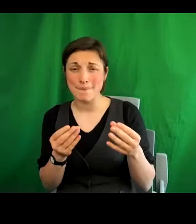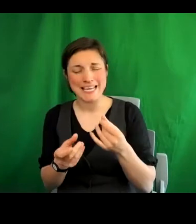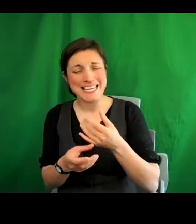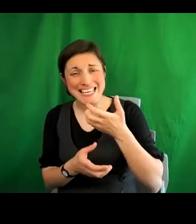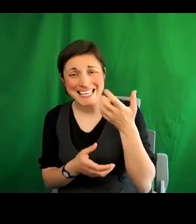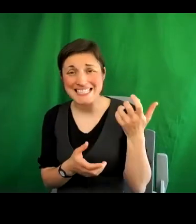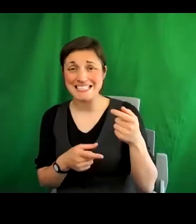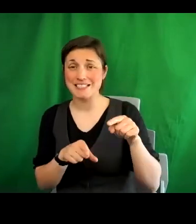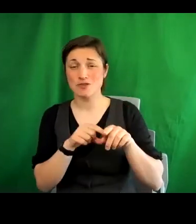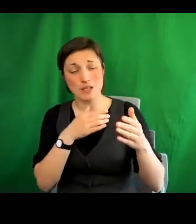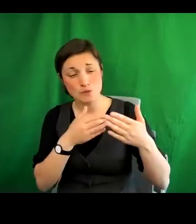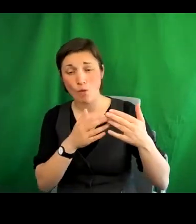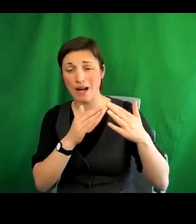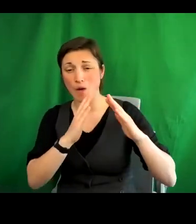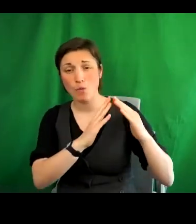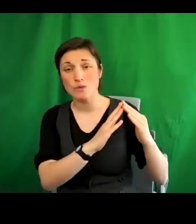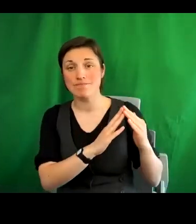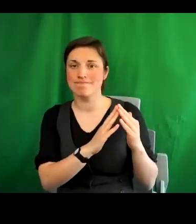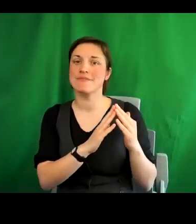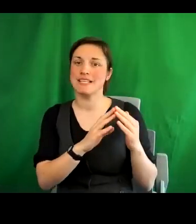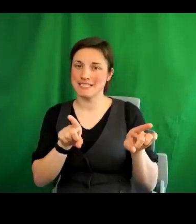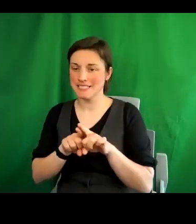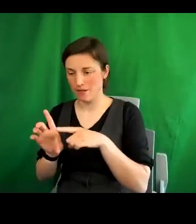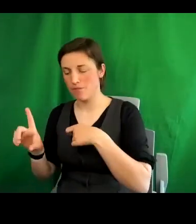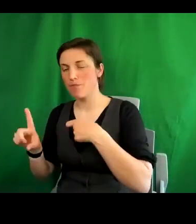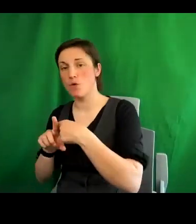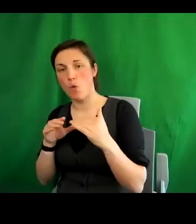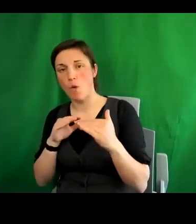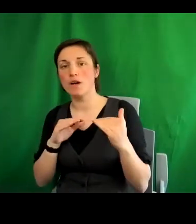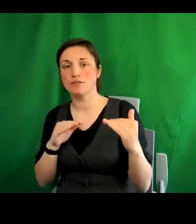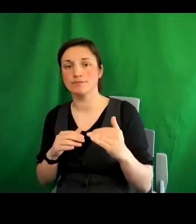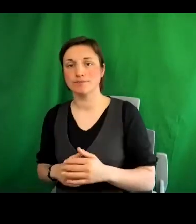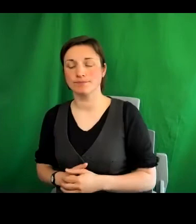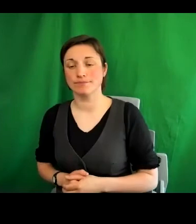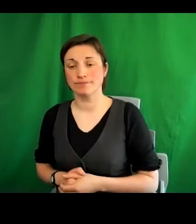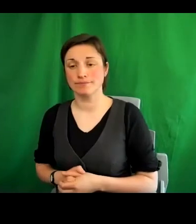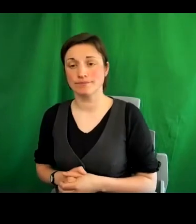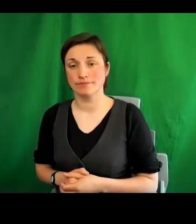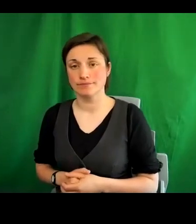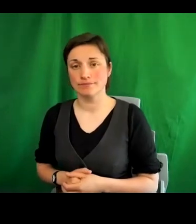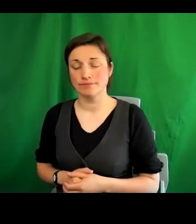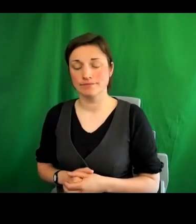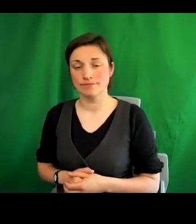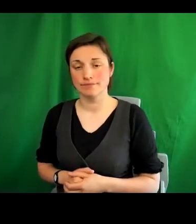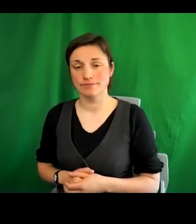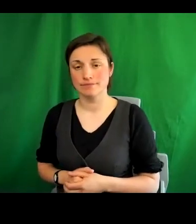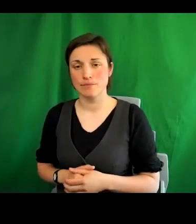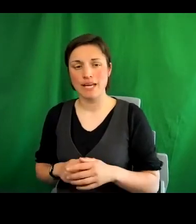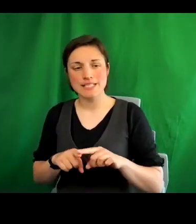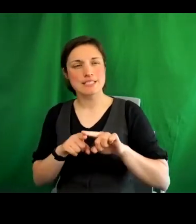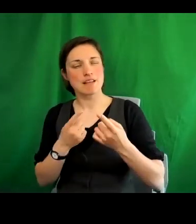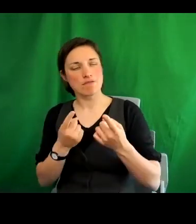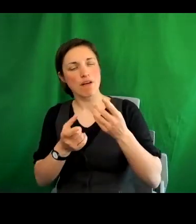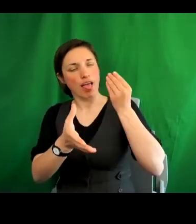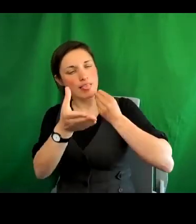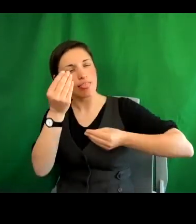focus on everyday concerns in our work in York. In terms of areas of difference and potential learning, there are several.